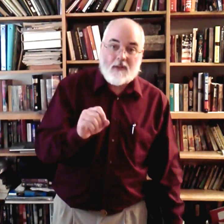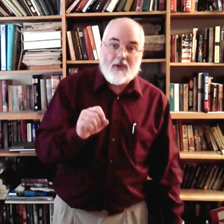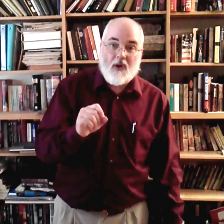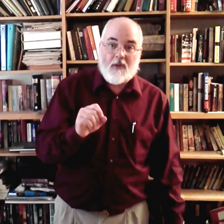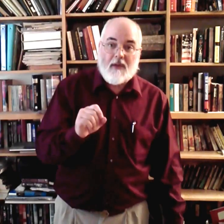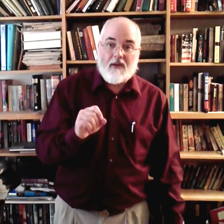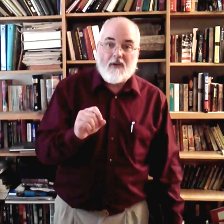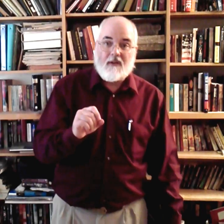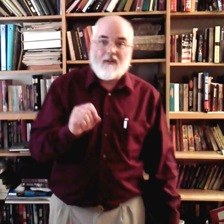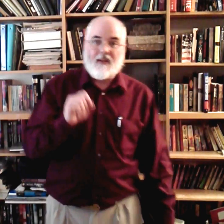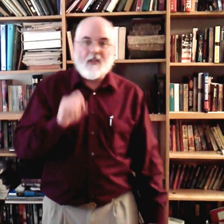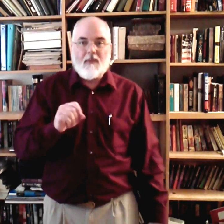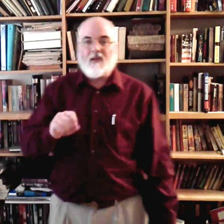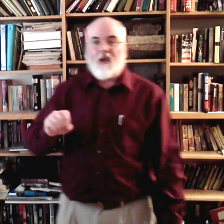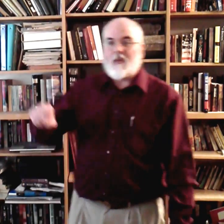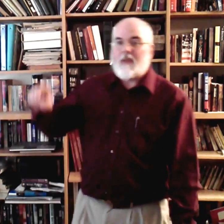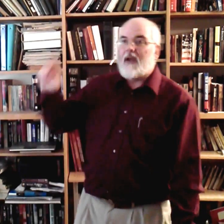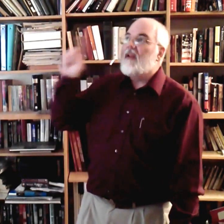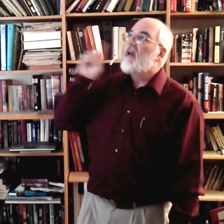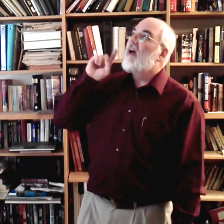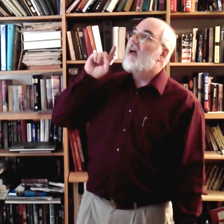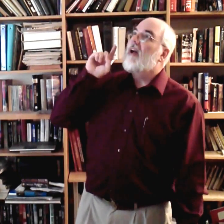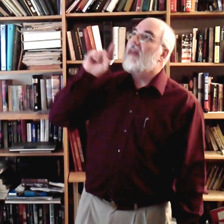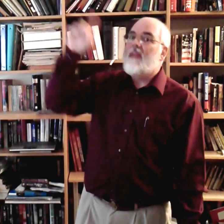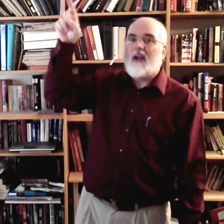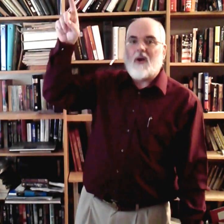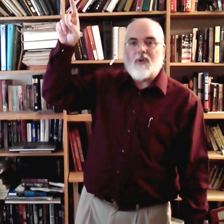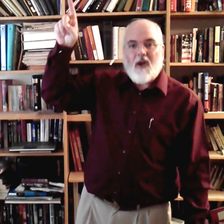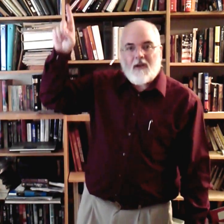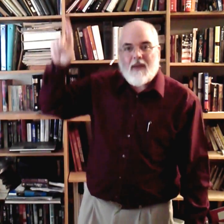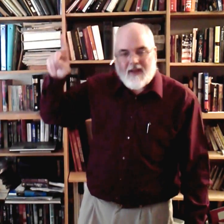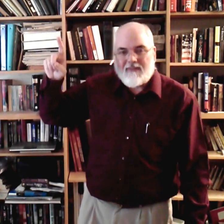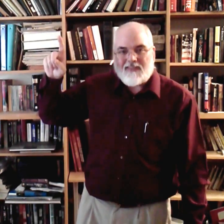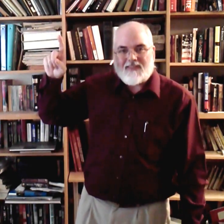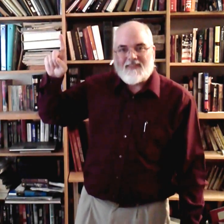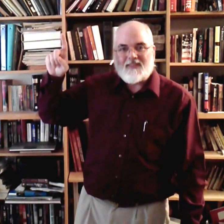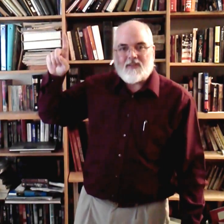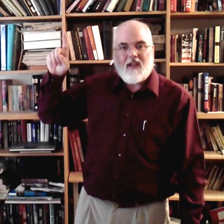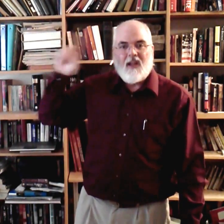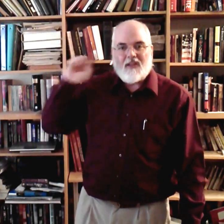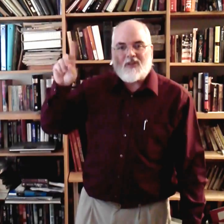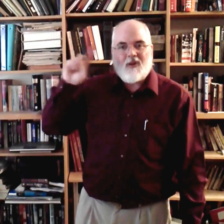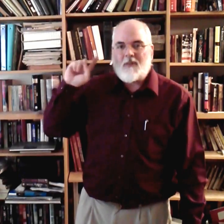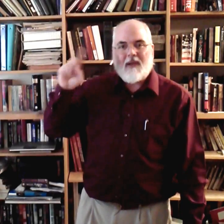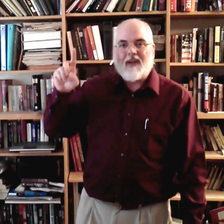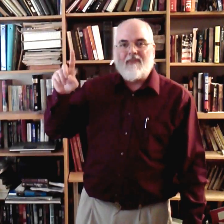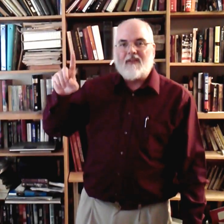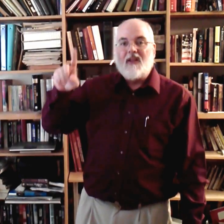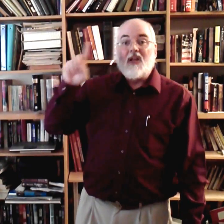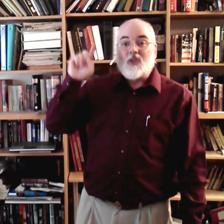talked about here? It's being talked about there. We're talking about heaven. Okay? The song is about heaven. So, we're